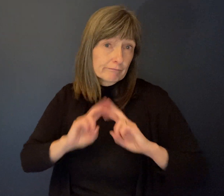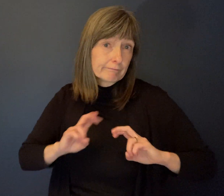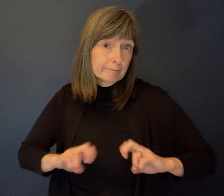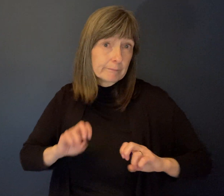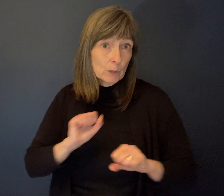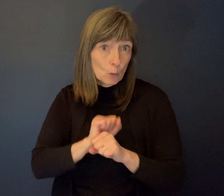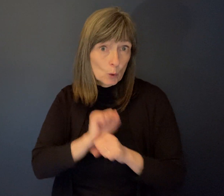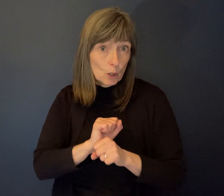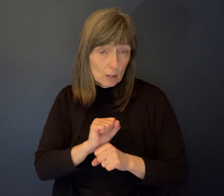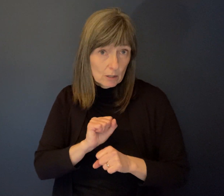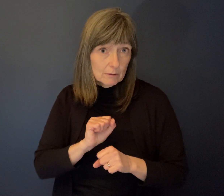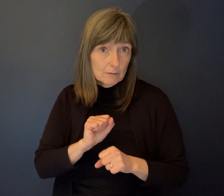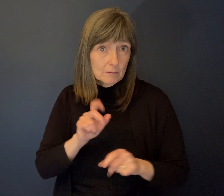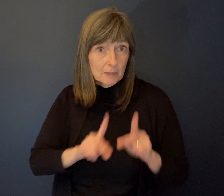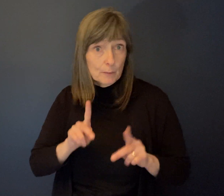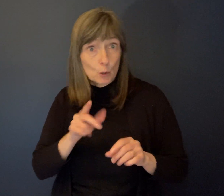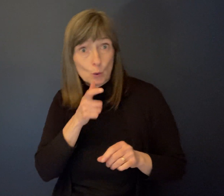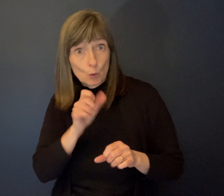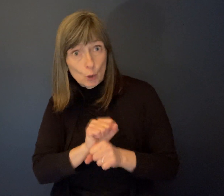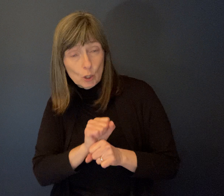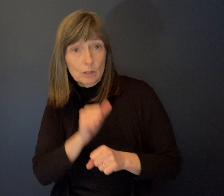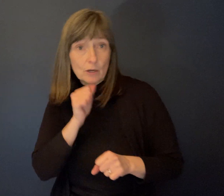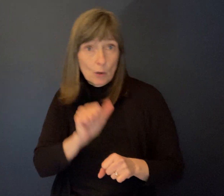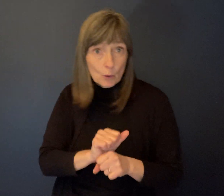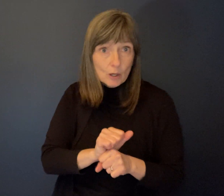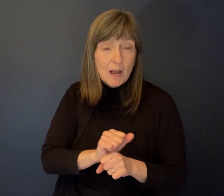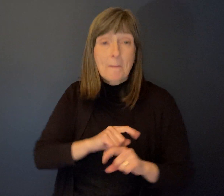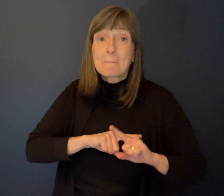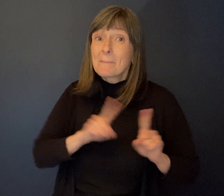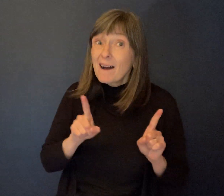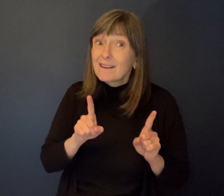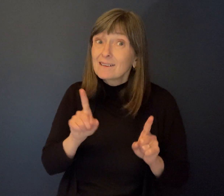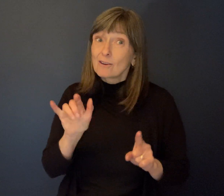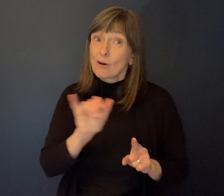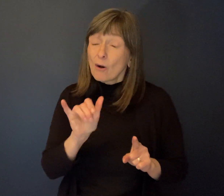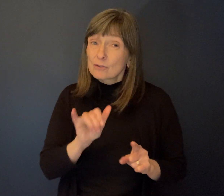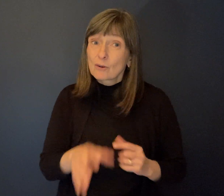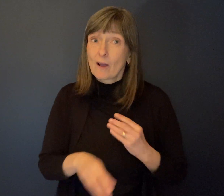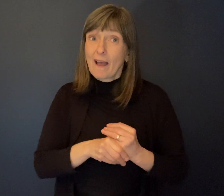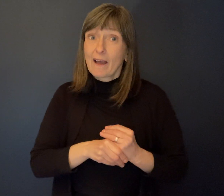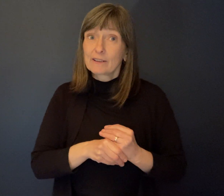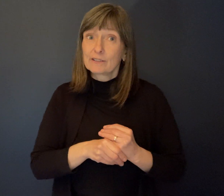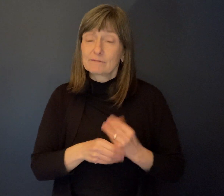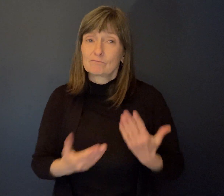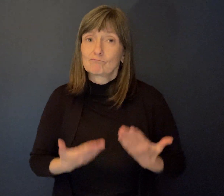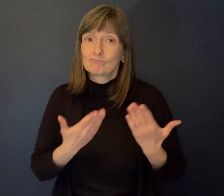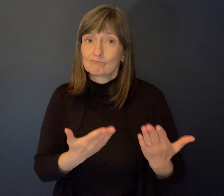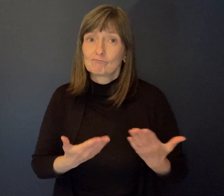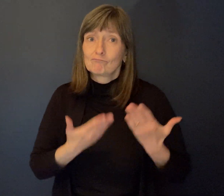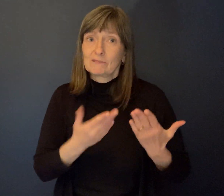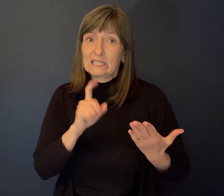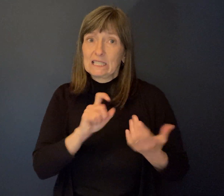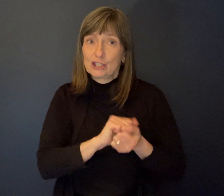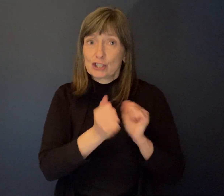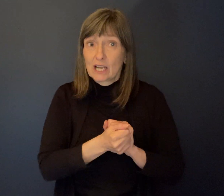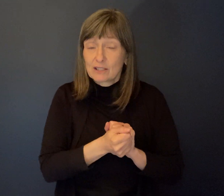looked at what needed to be done. Um, not just to employment, but what about accessible, accessible transportation? How are people